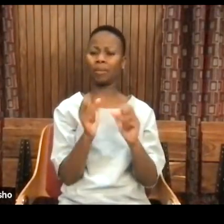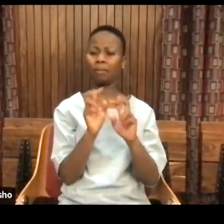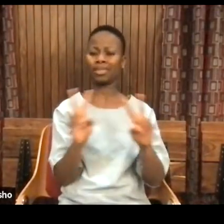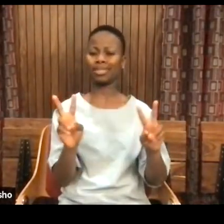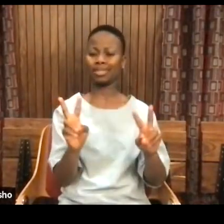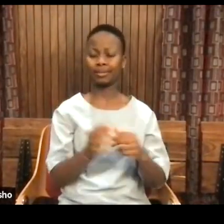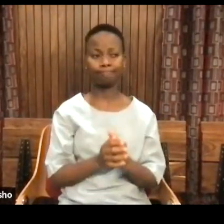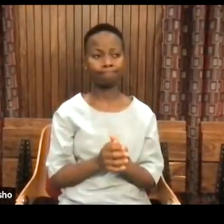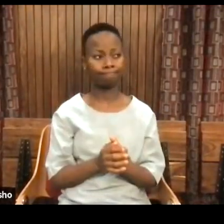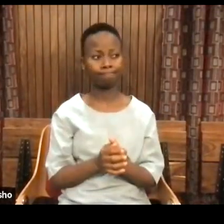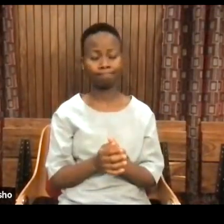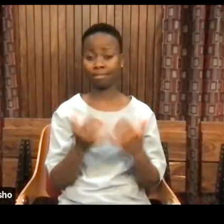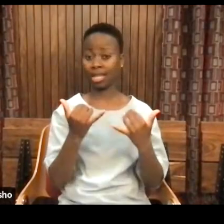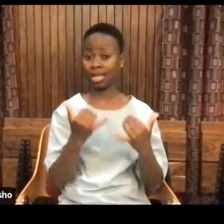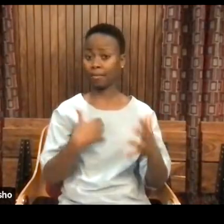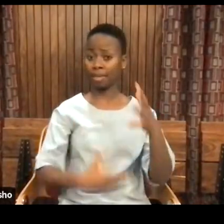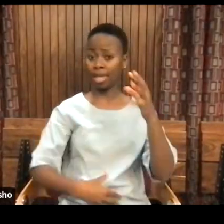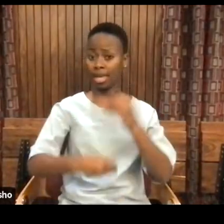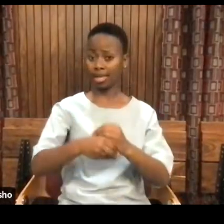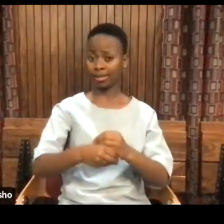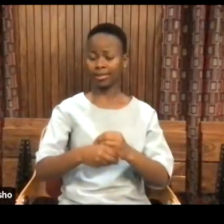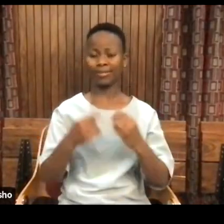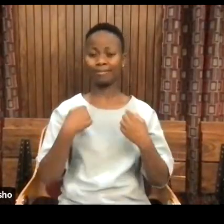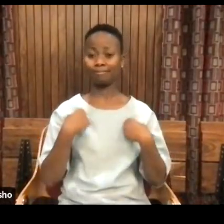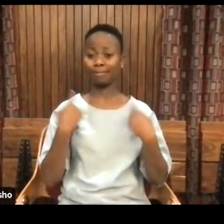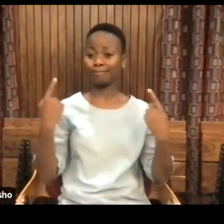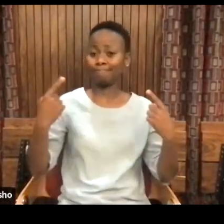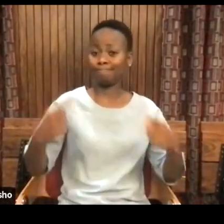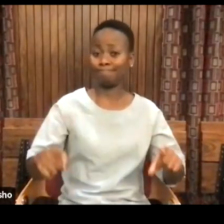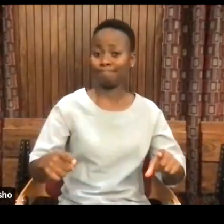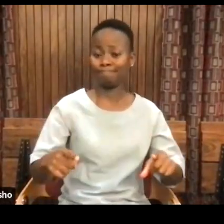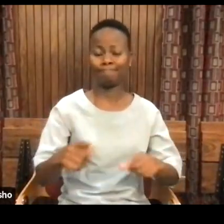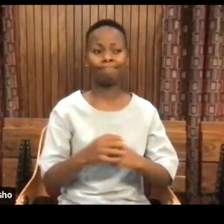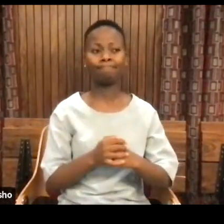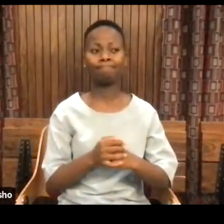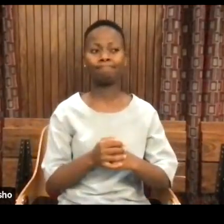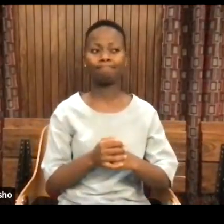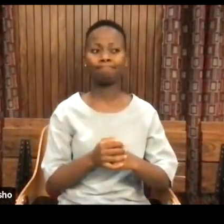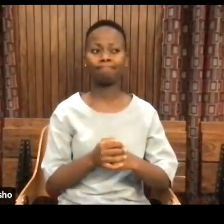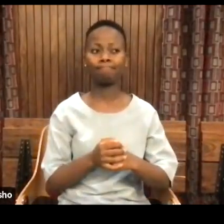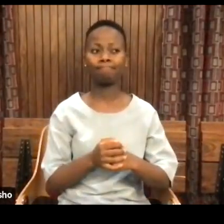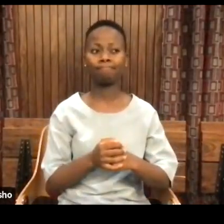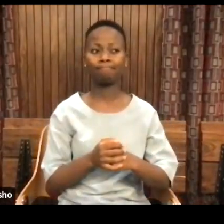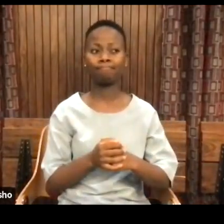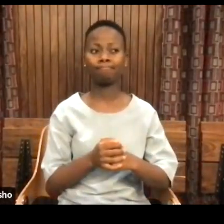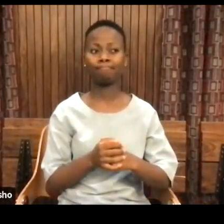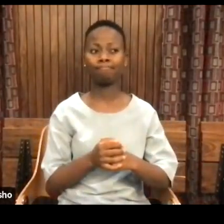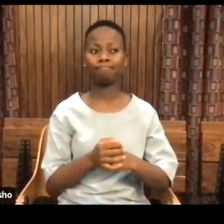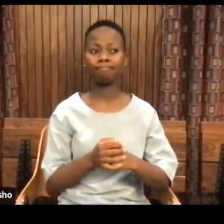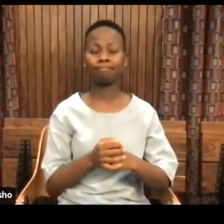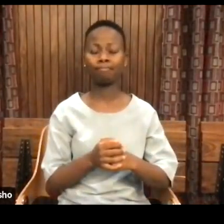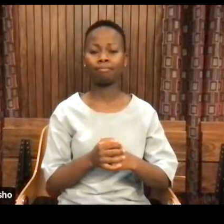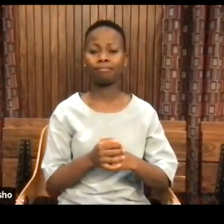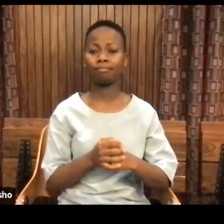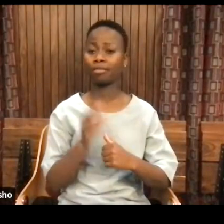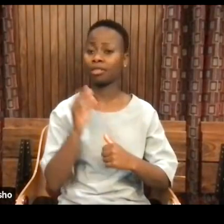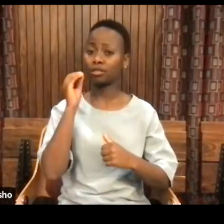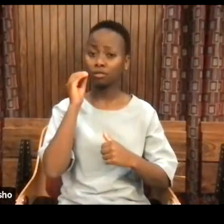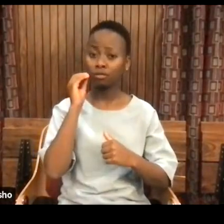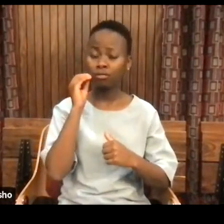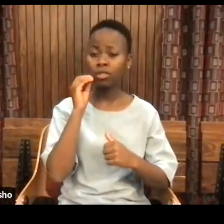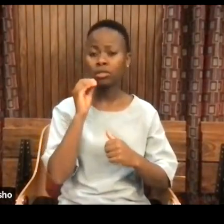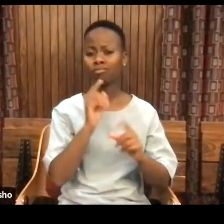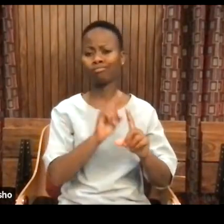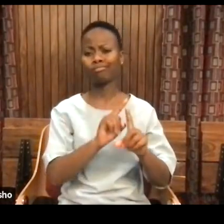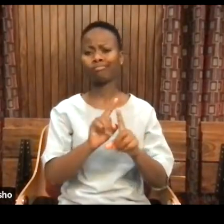I could add to that alom, I could add to that alom, alom, and so many